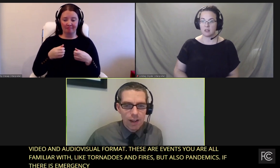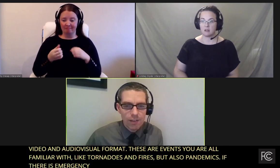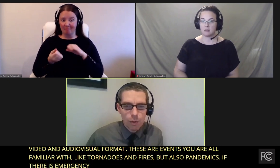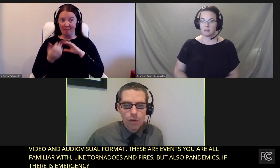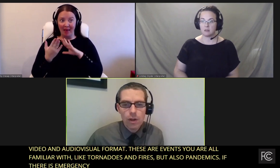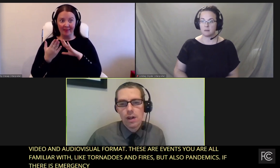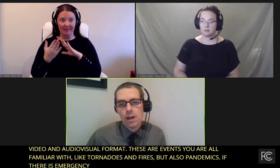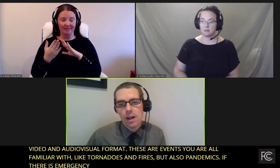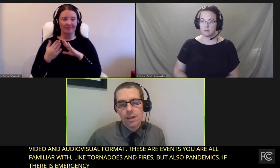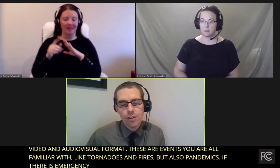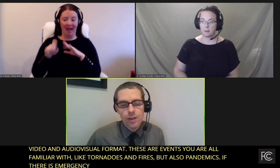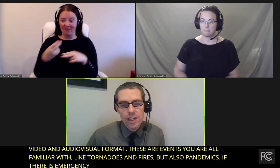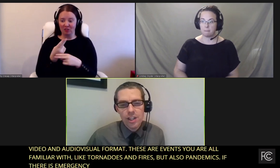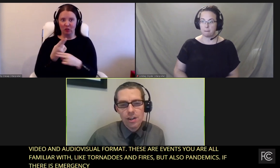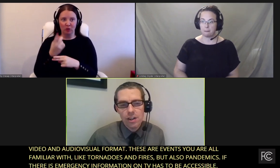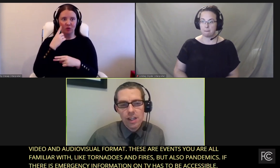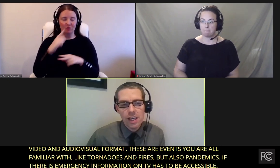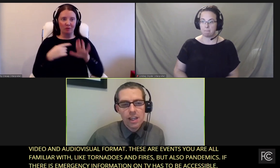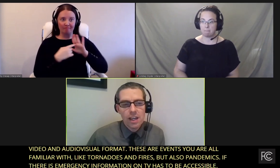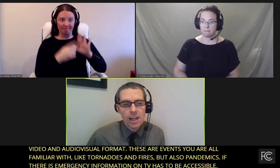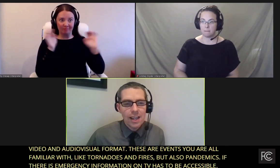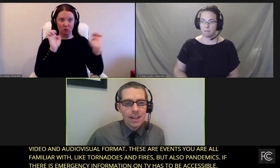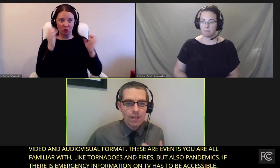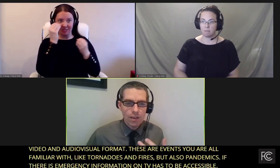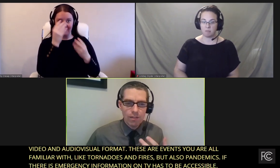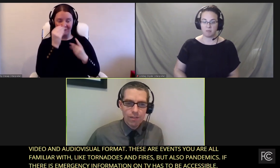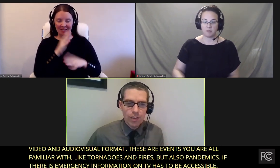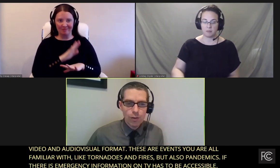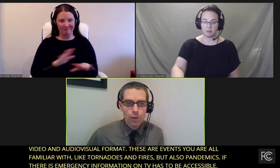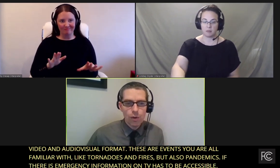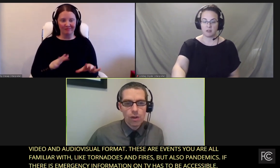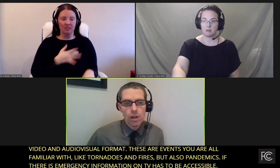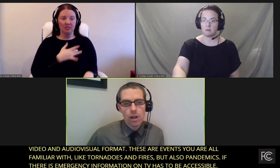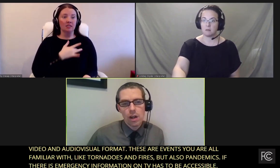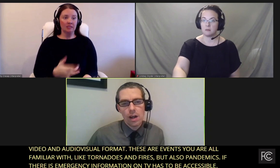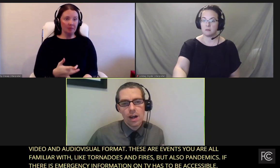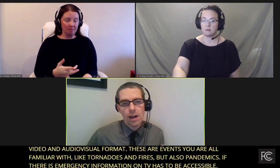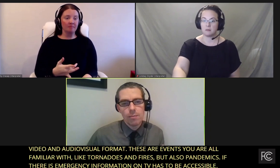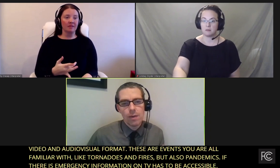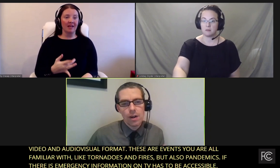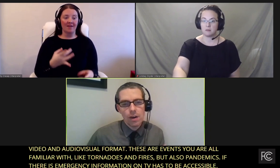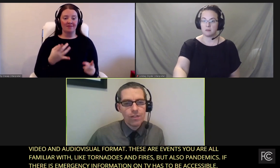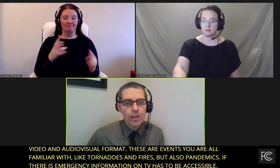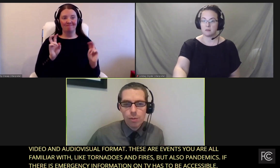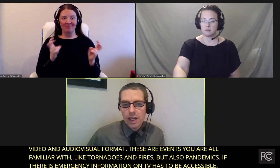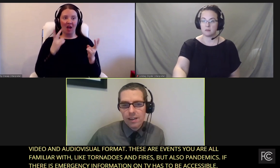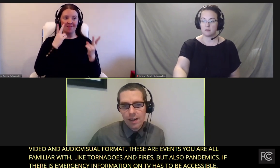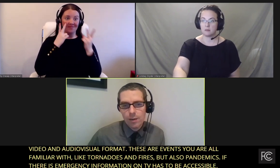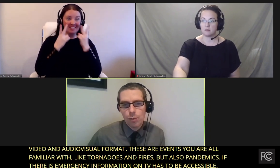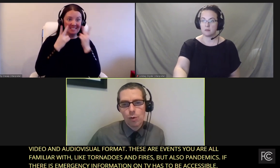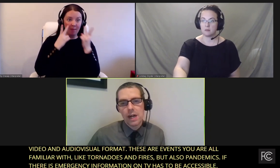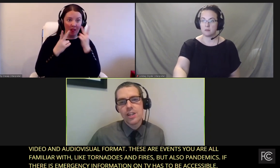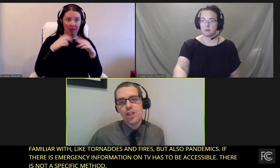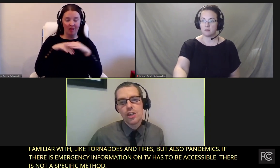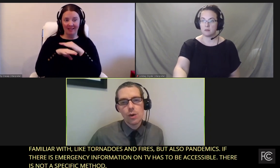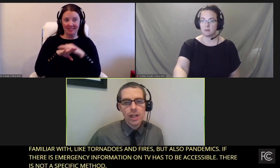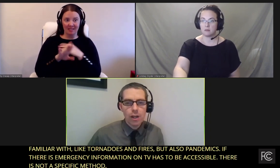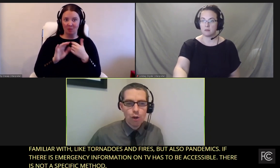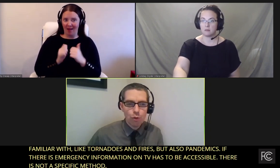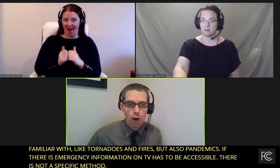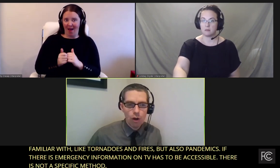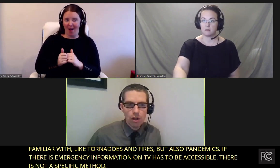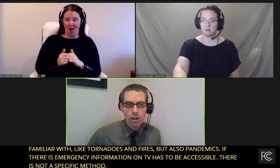information accessible. Traditionally, it's visible, visibly accessible by